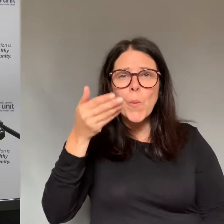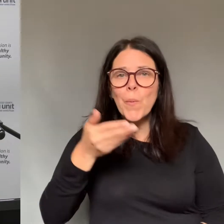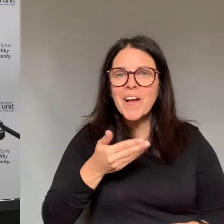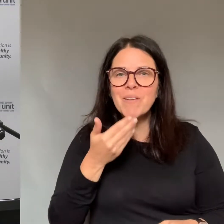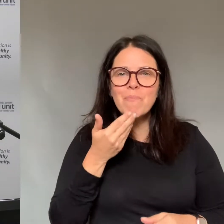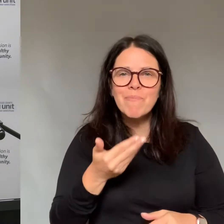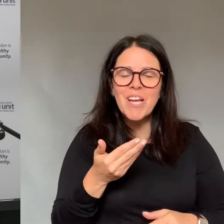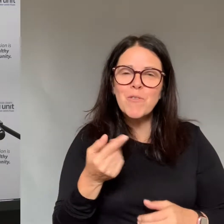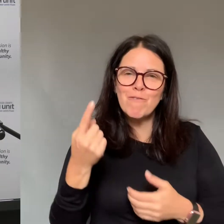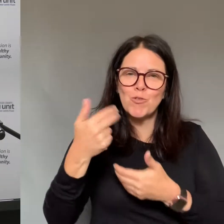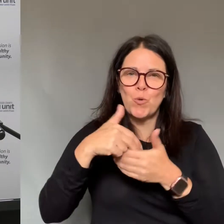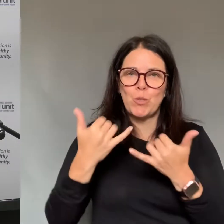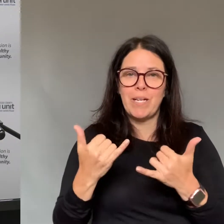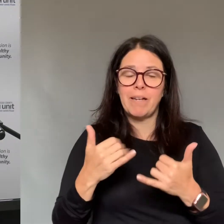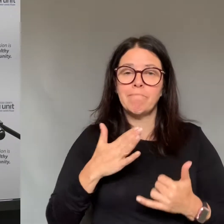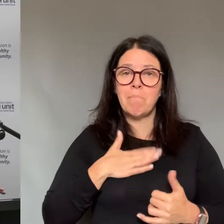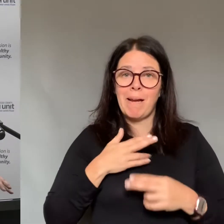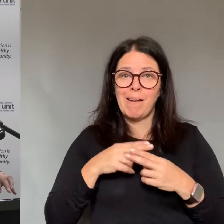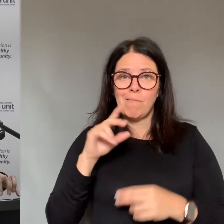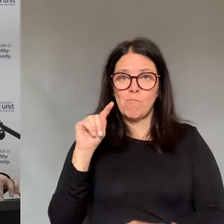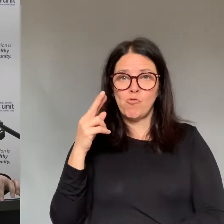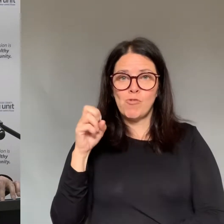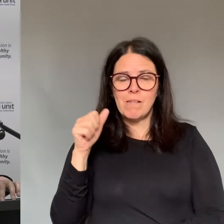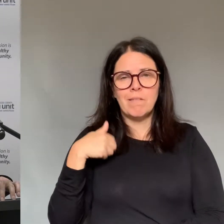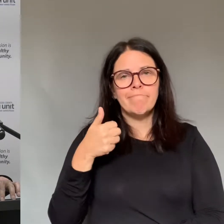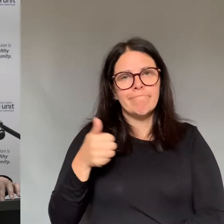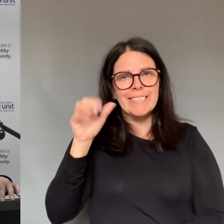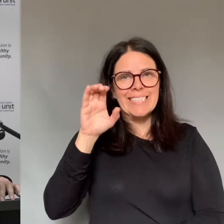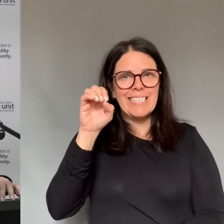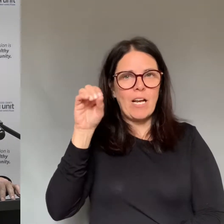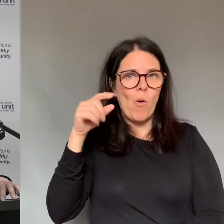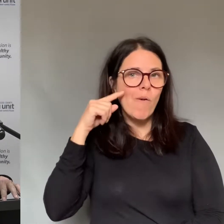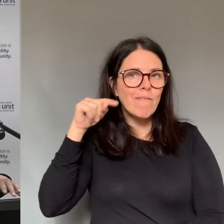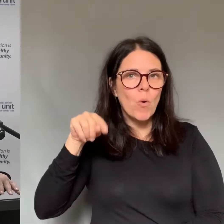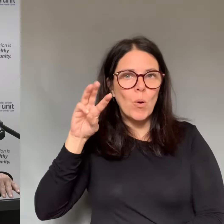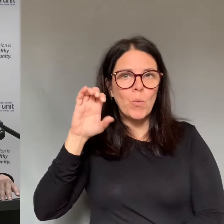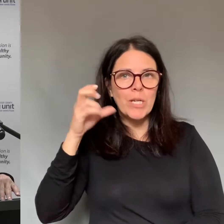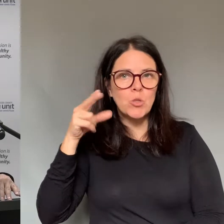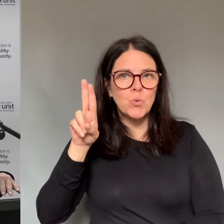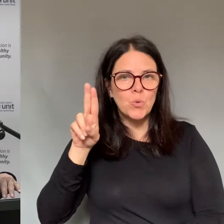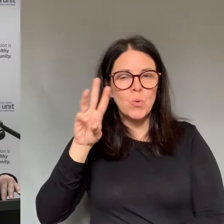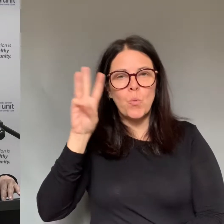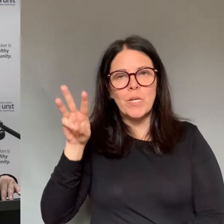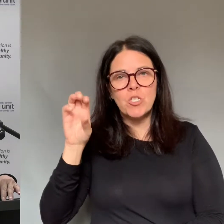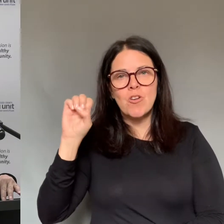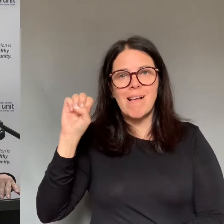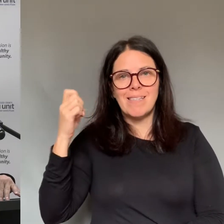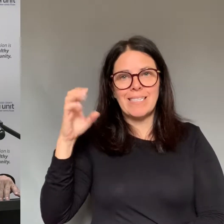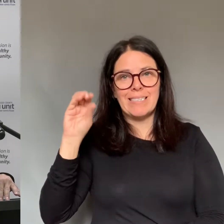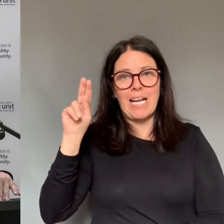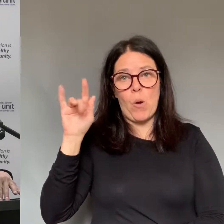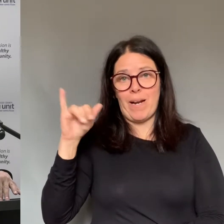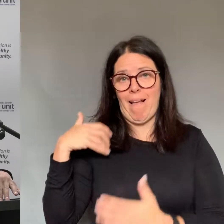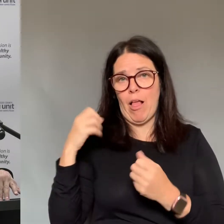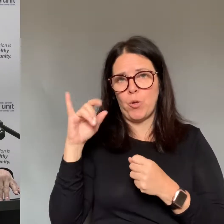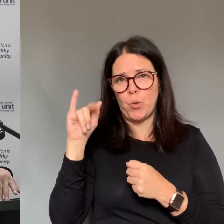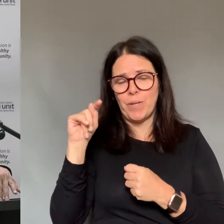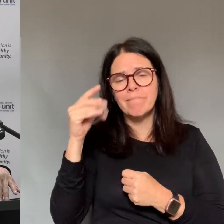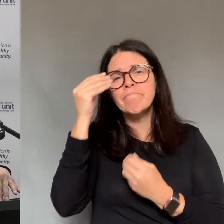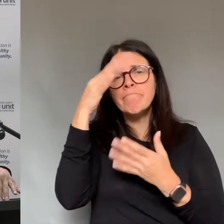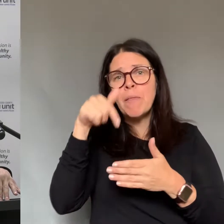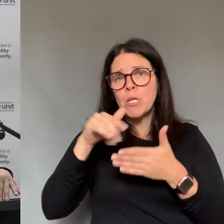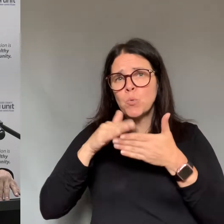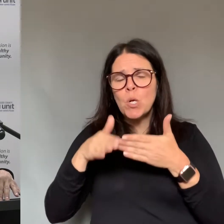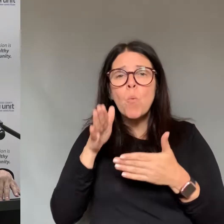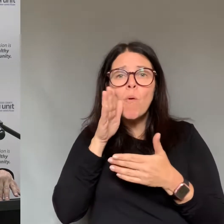Welcome everyone. Thank you for joining us today. I'm Teresa Marantat, CEO of the Windsor-Essex County Health Unit. We will continue